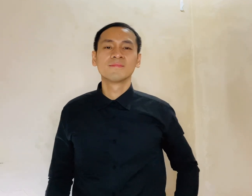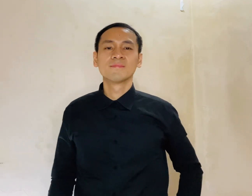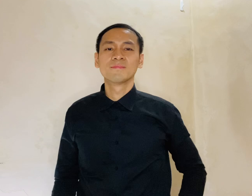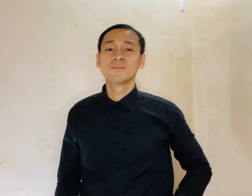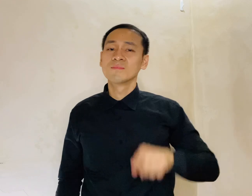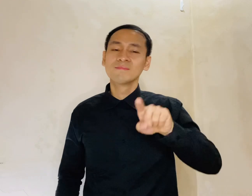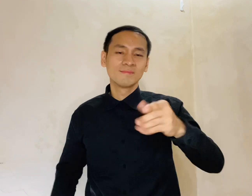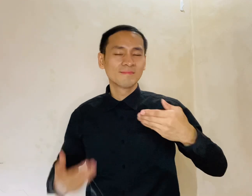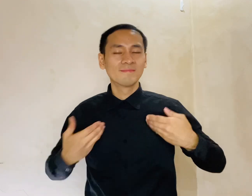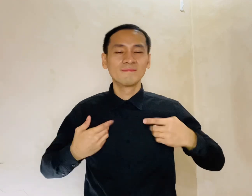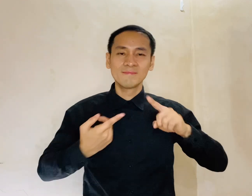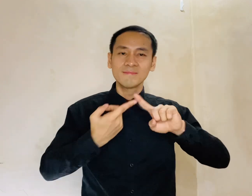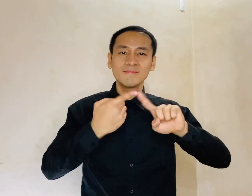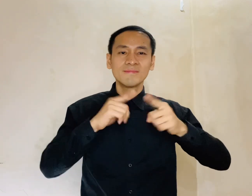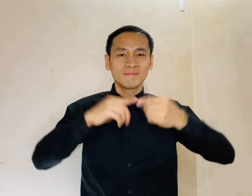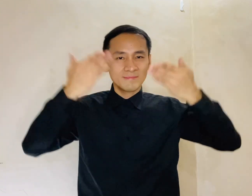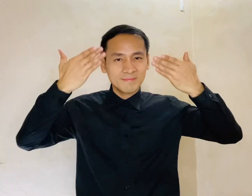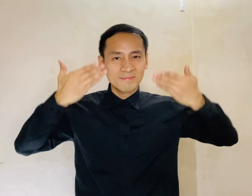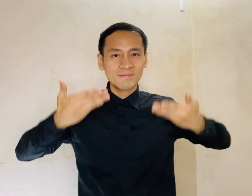You've got a friend Yeah